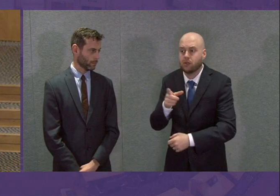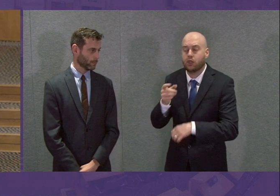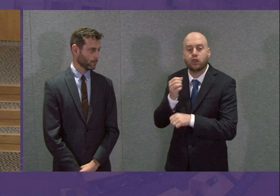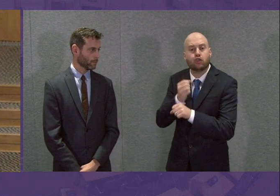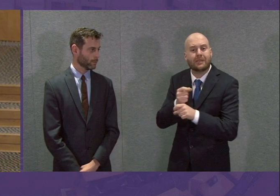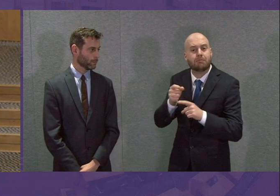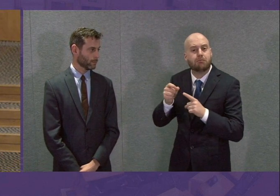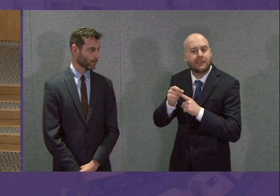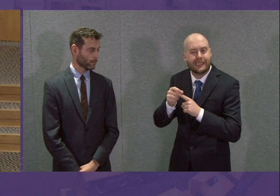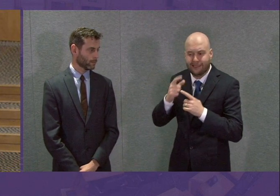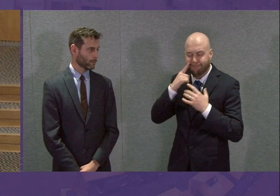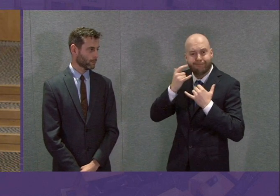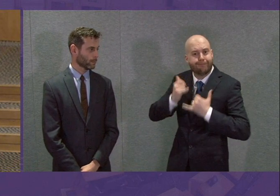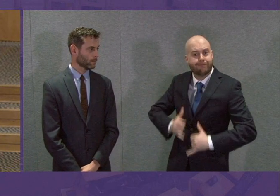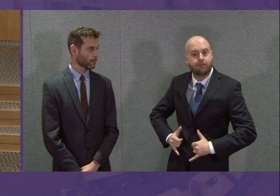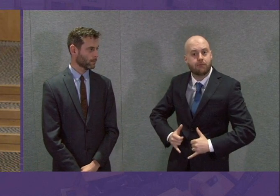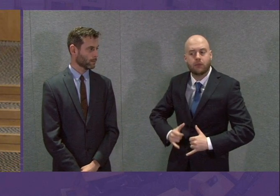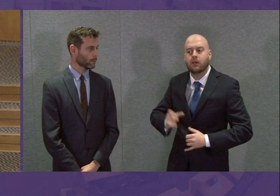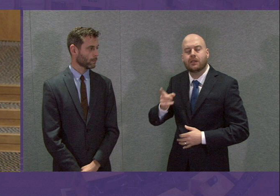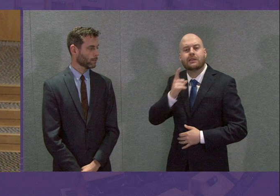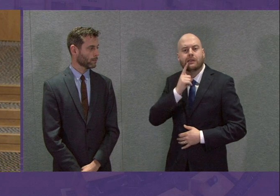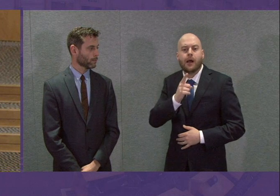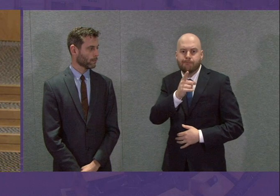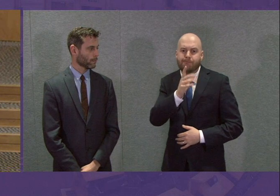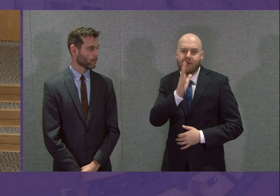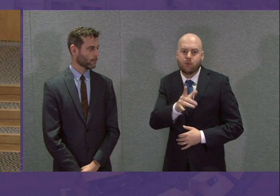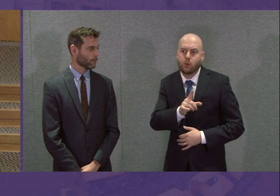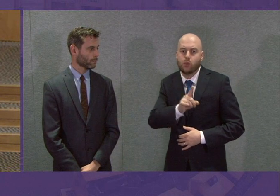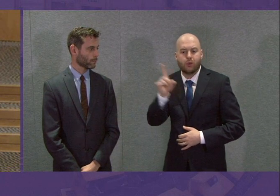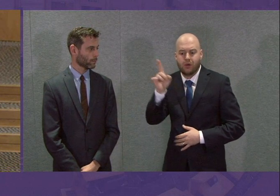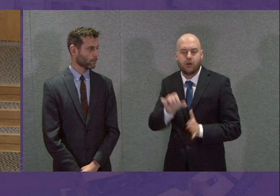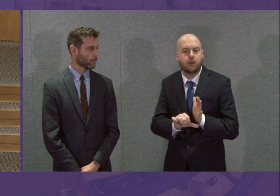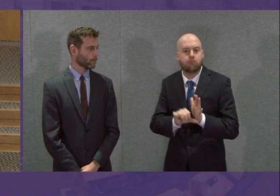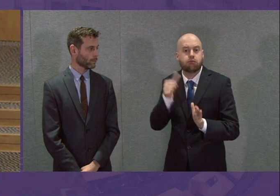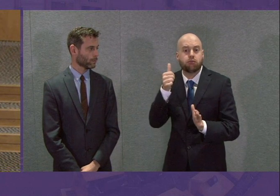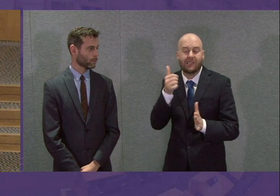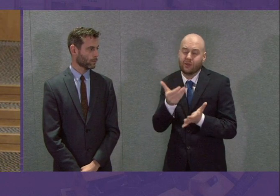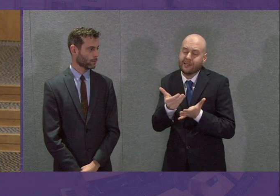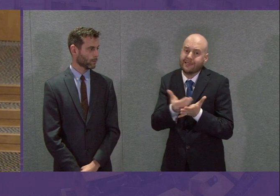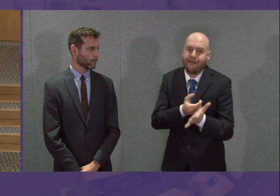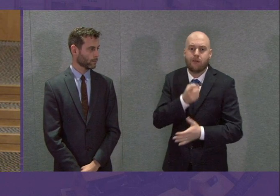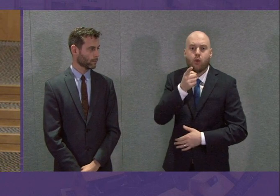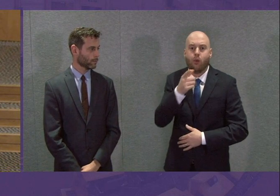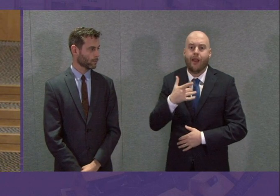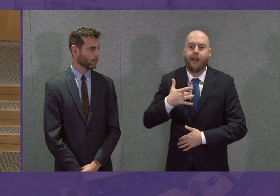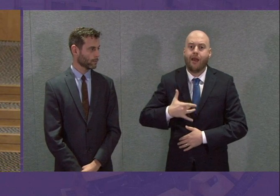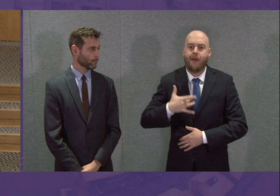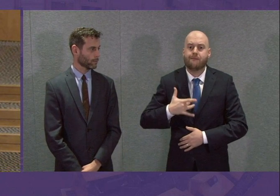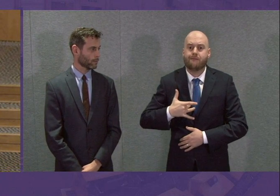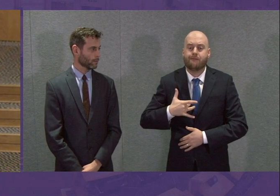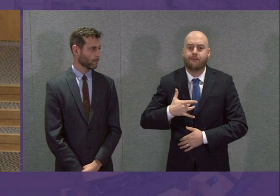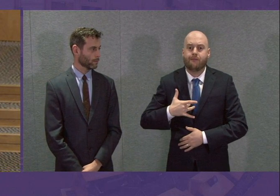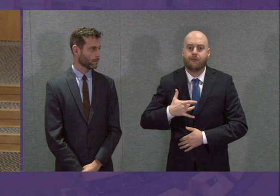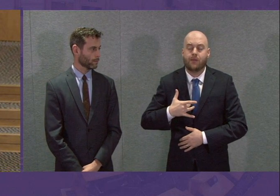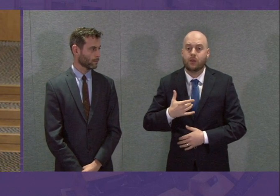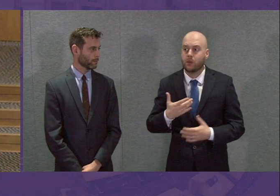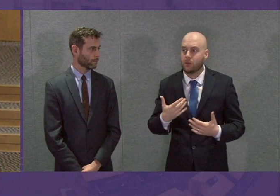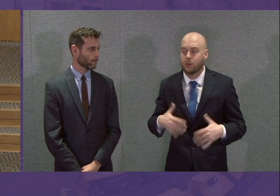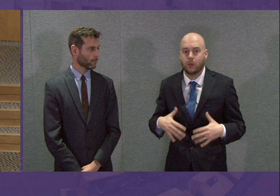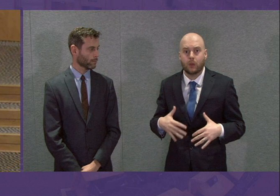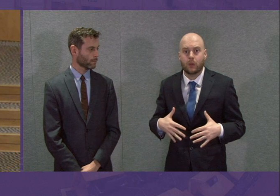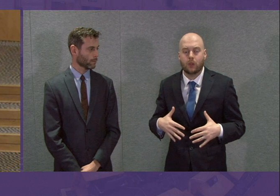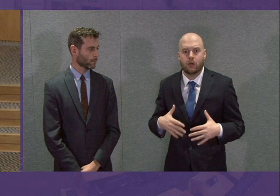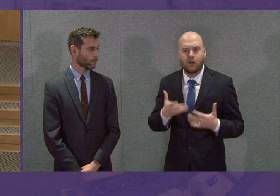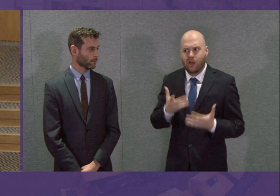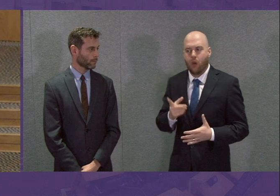said I will be referred to a surgeon to save my life after the next test. But now the Scottish Government is saying